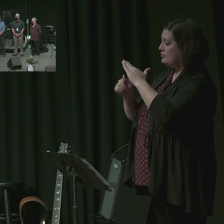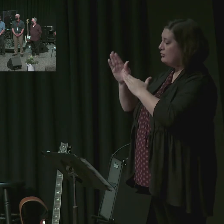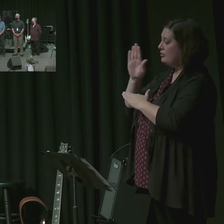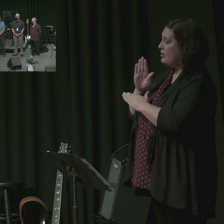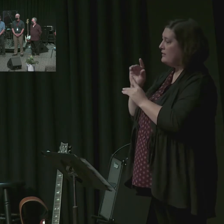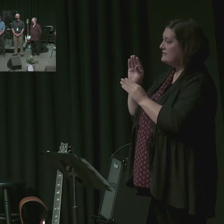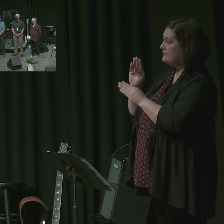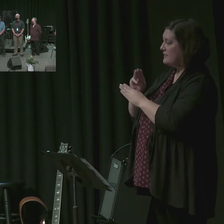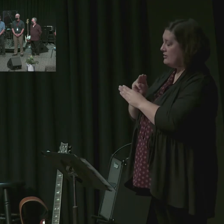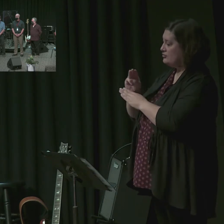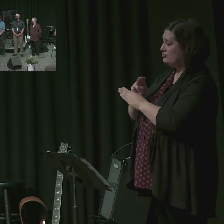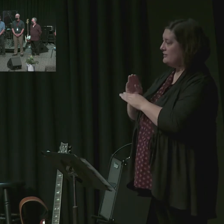the ministry of God's Word.